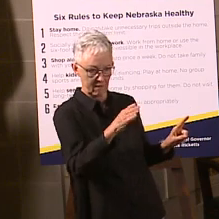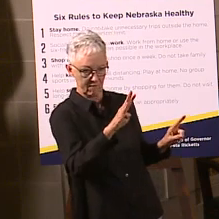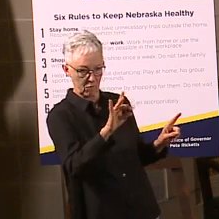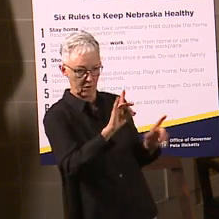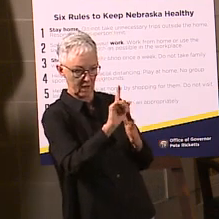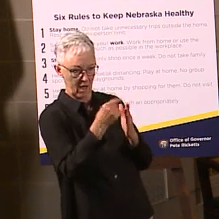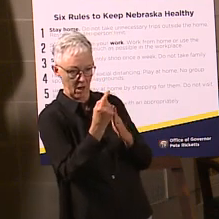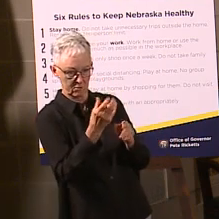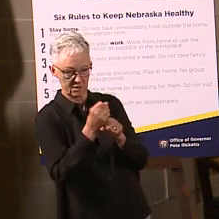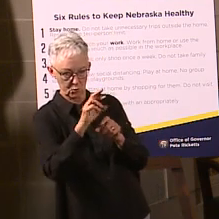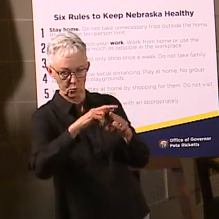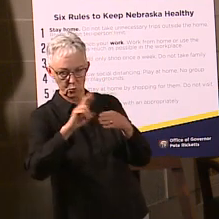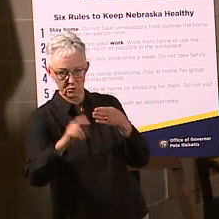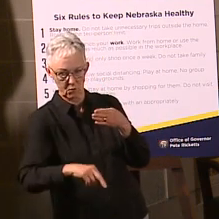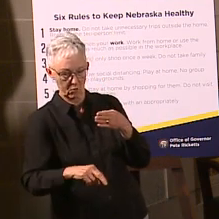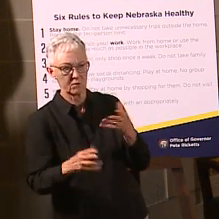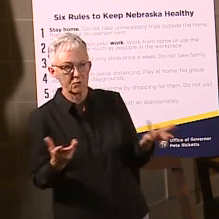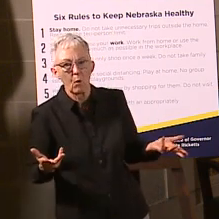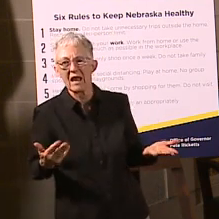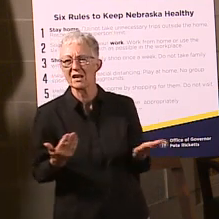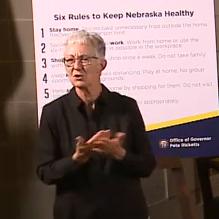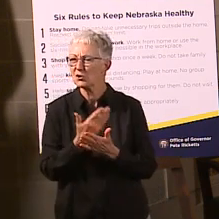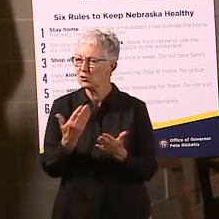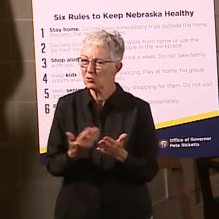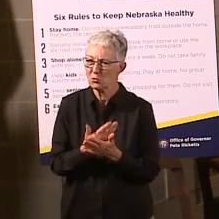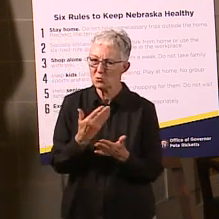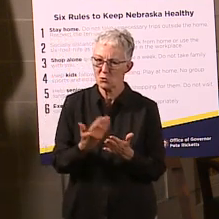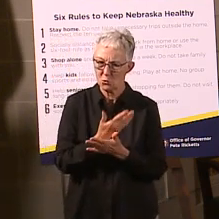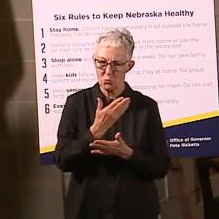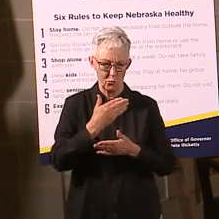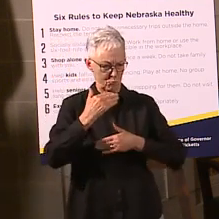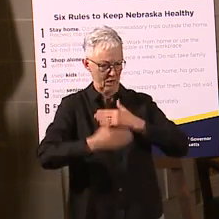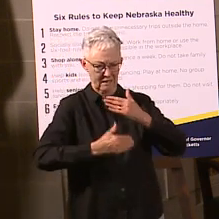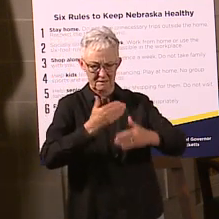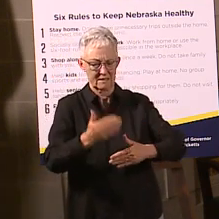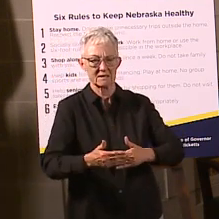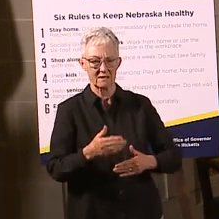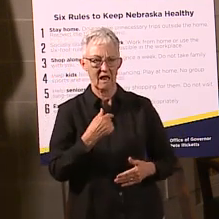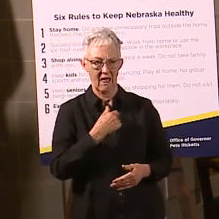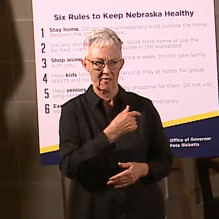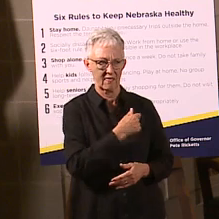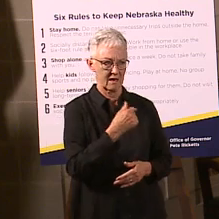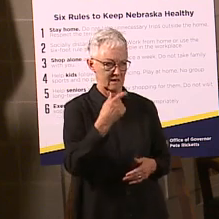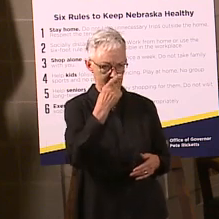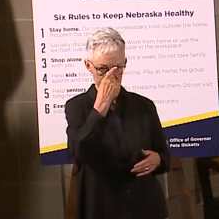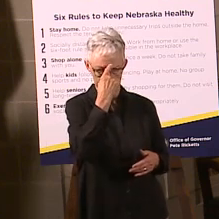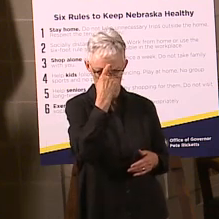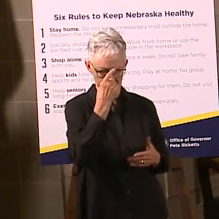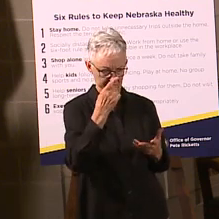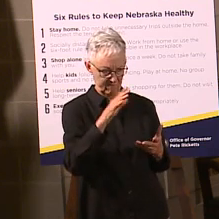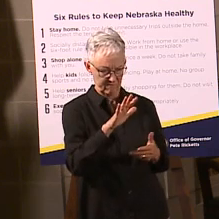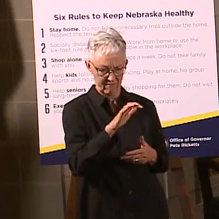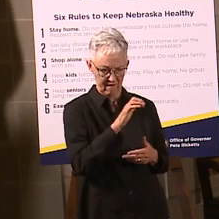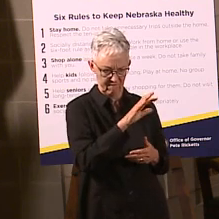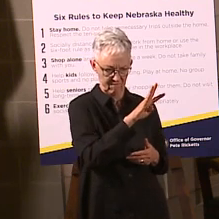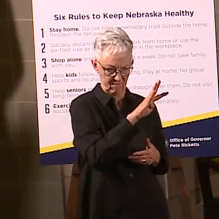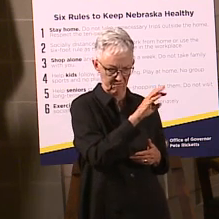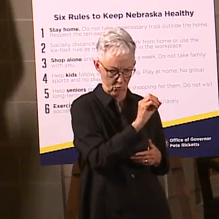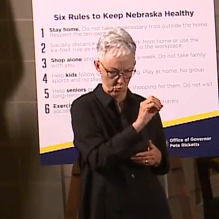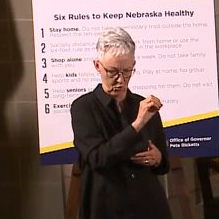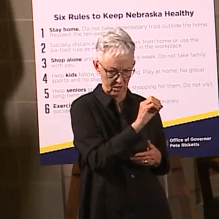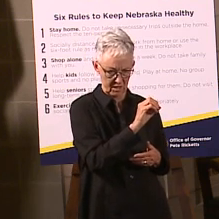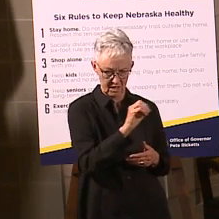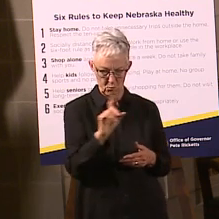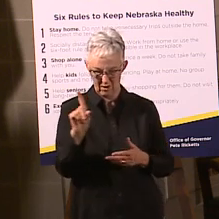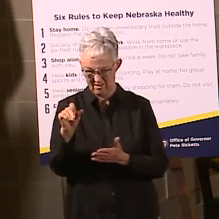this is a new process for us, too, so we are trying to get these turned around. I think we've been able to get back to about 540 of the 1,500 people